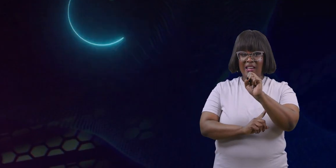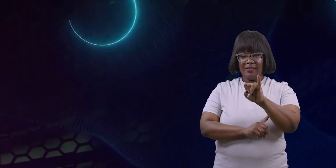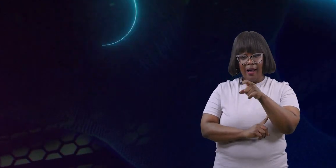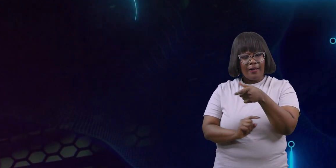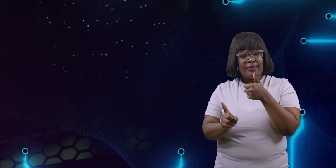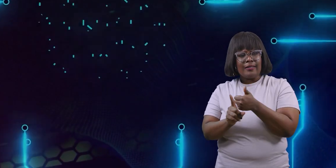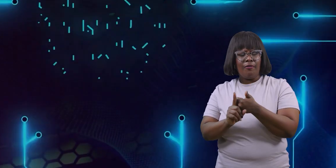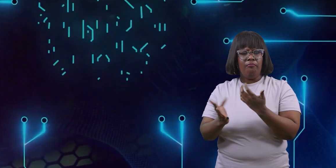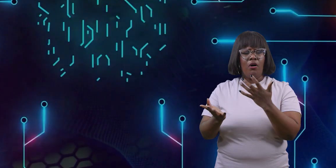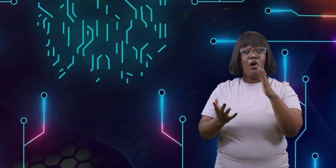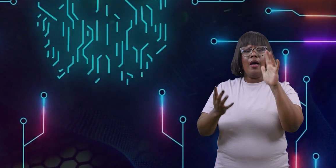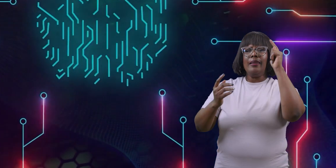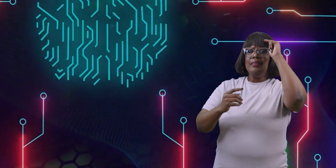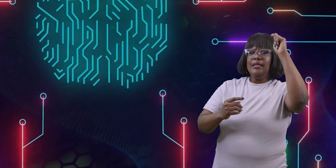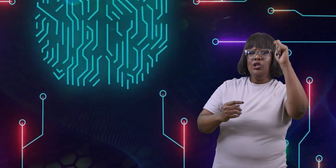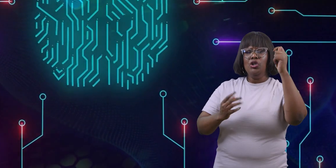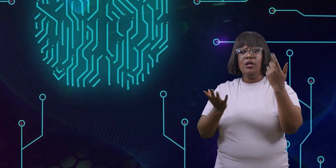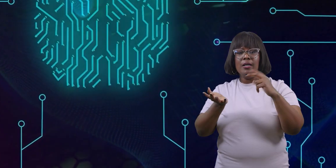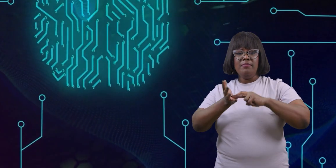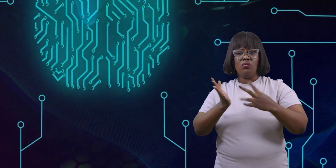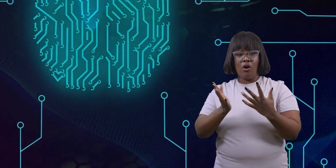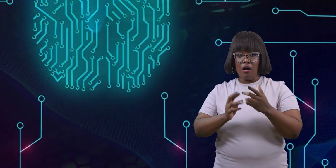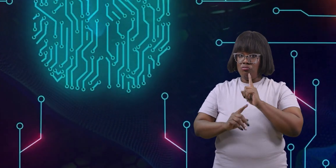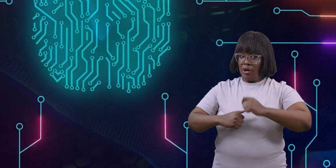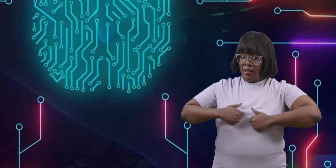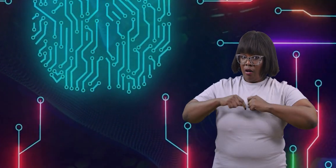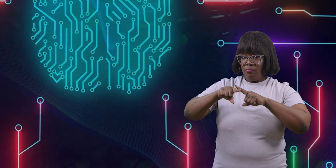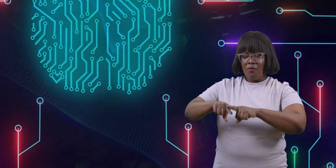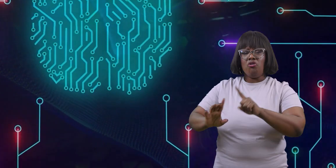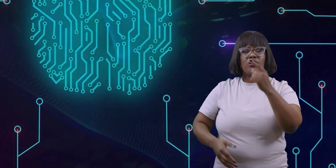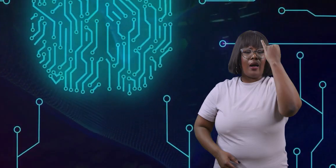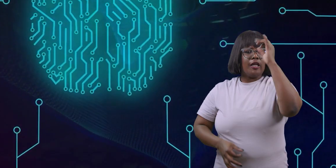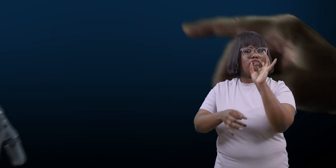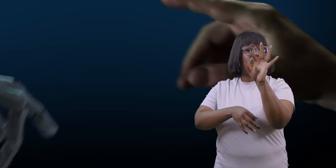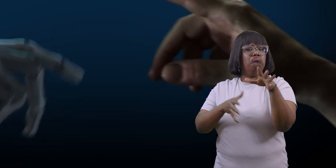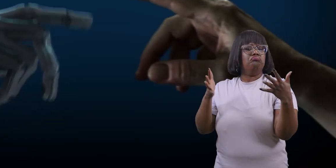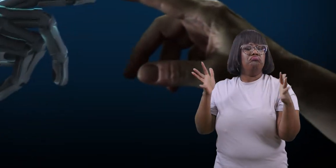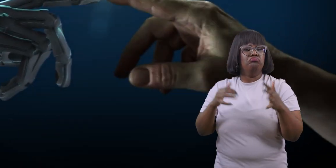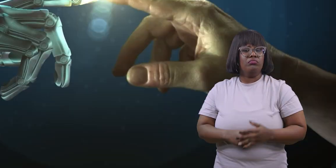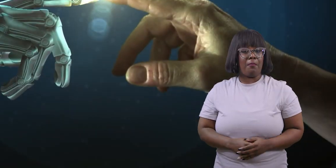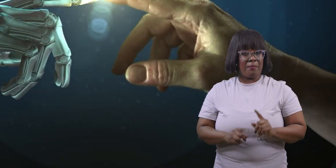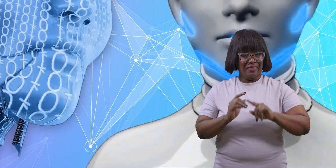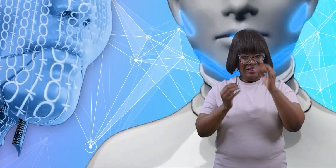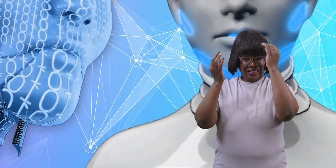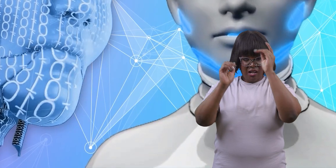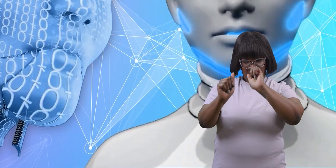ASI is still theoretical, meaning that it is not based on real life, just an idea. But the thought